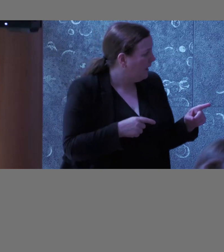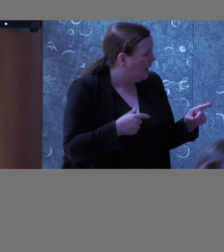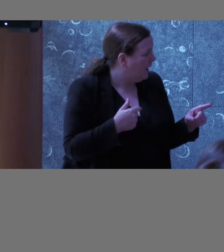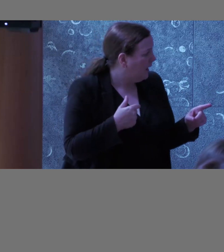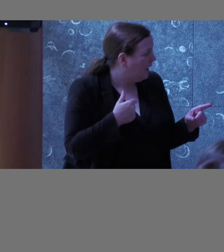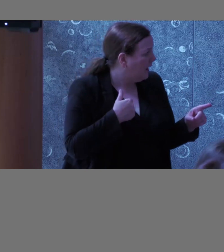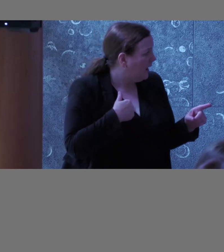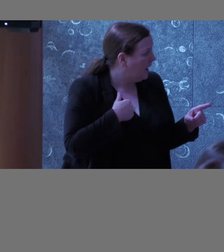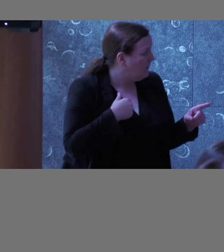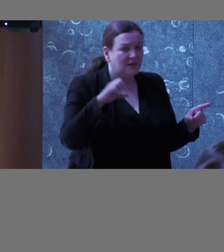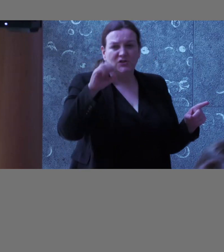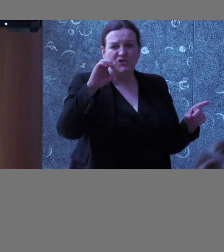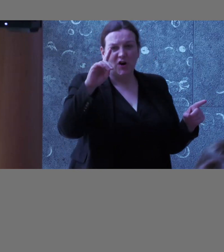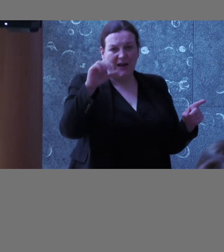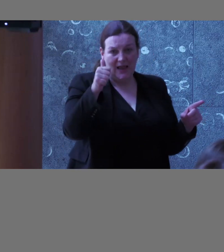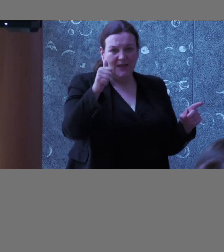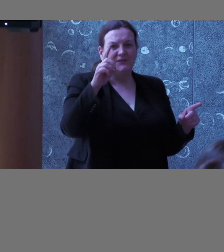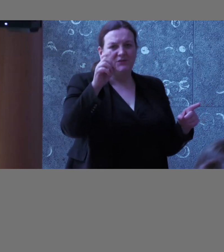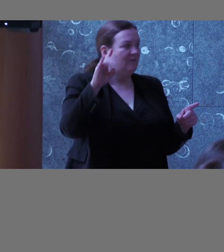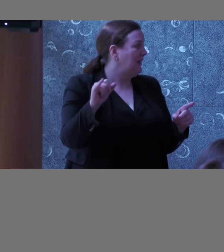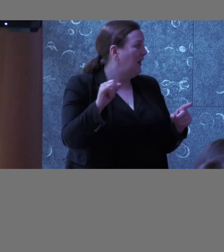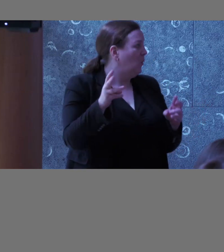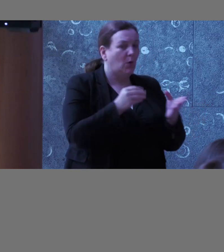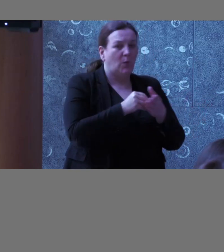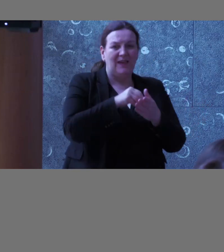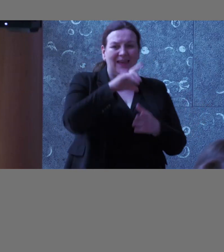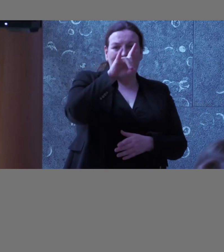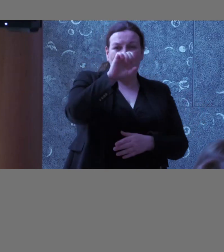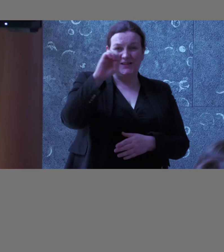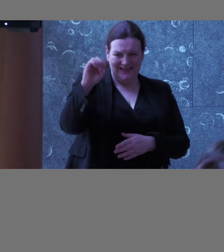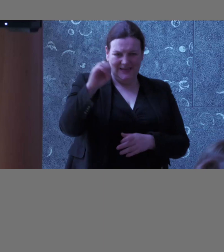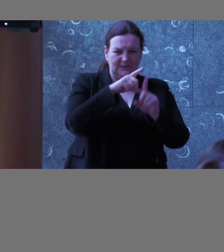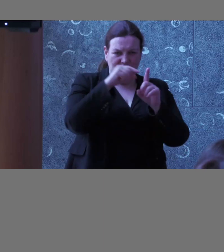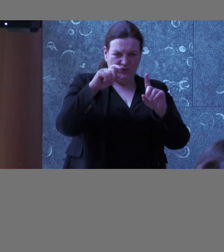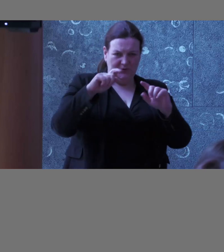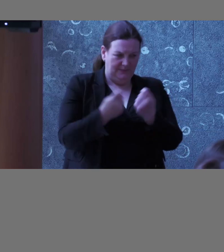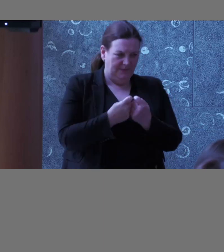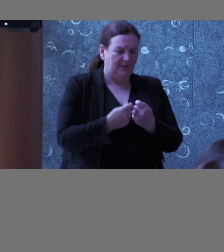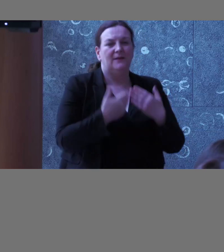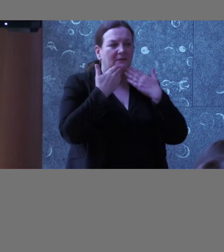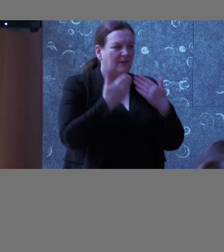team. Thank you very much, Serka, and everyone else as well.